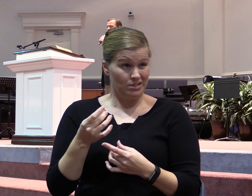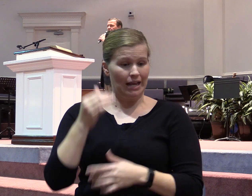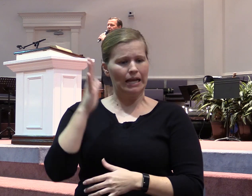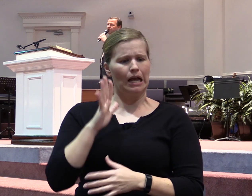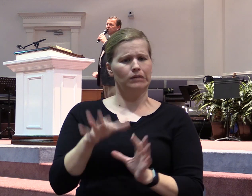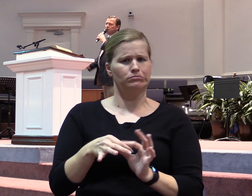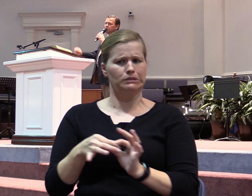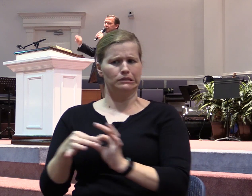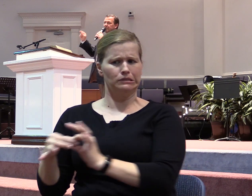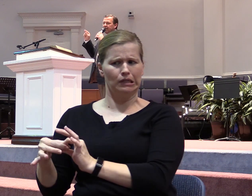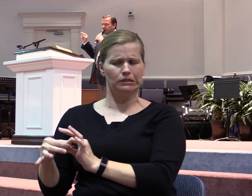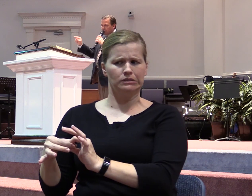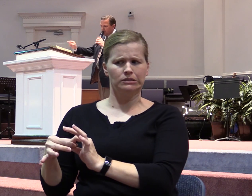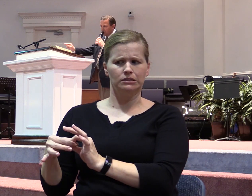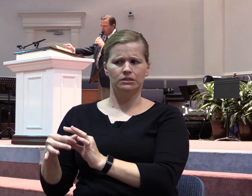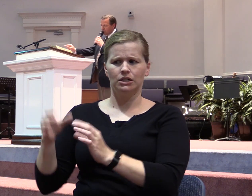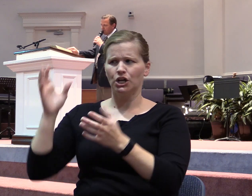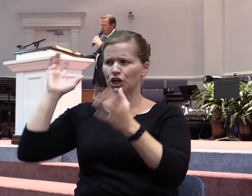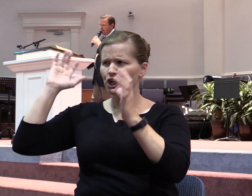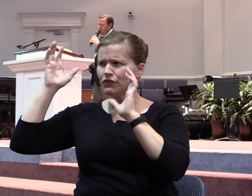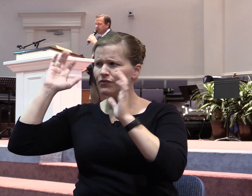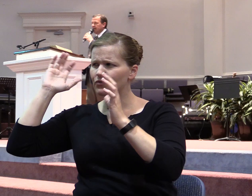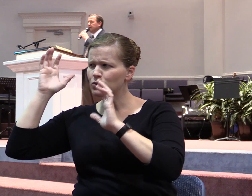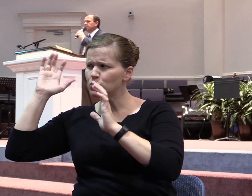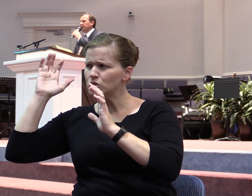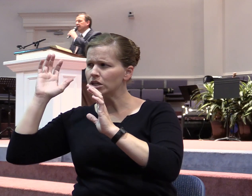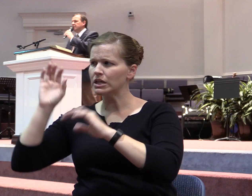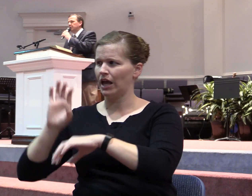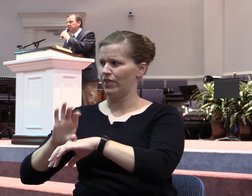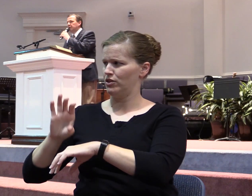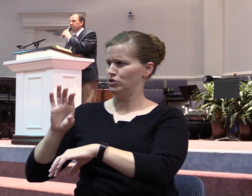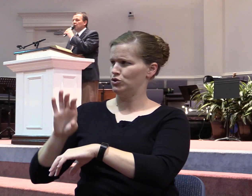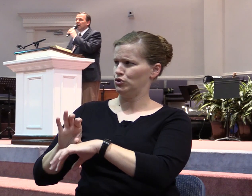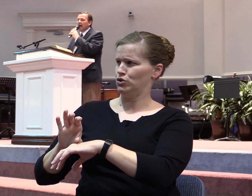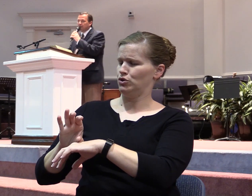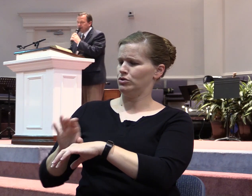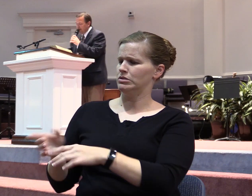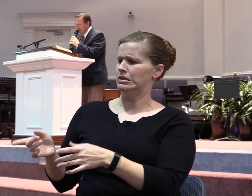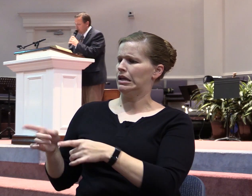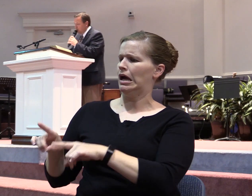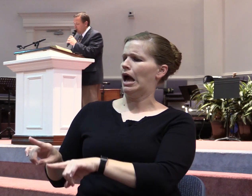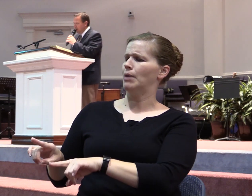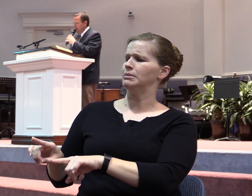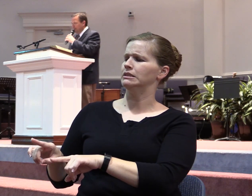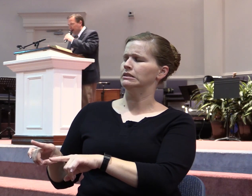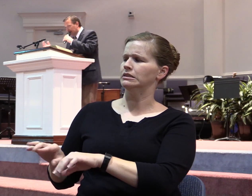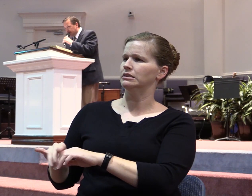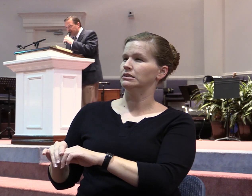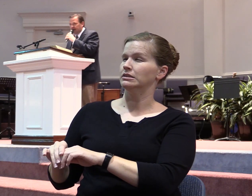the confusion in the church that takes place when people are lobbying or politicking